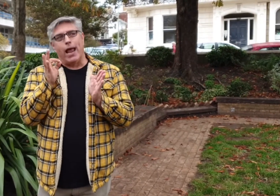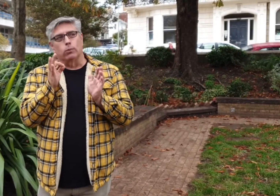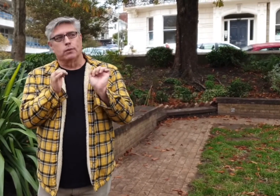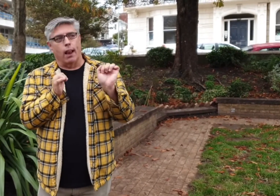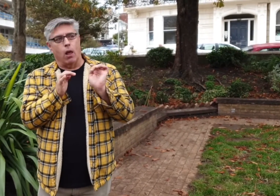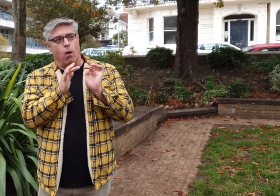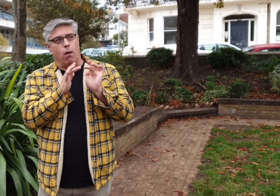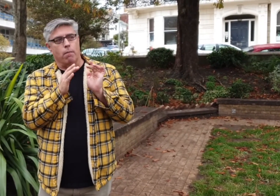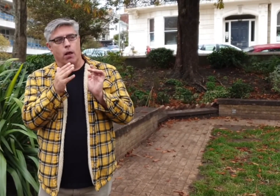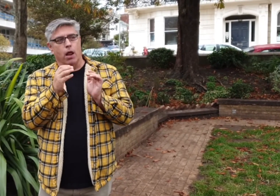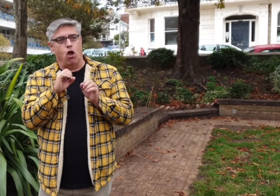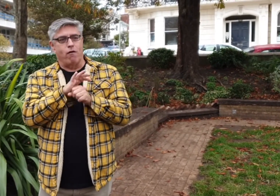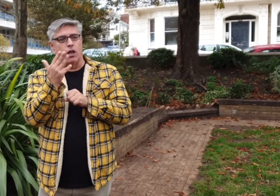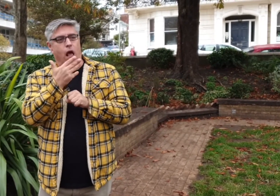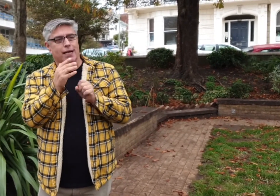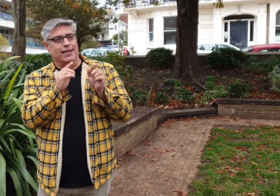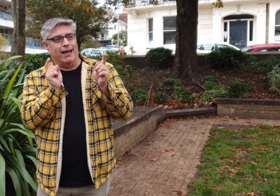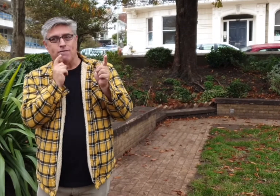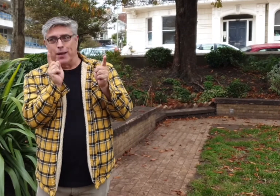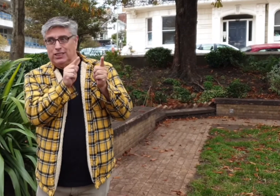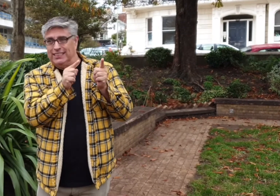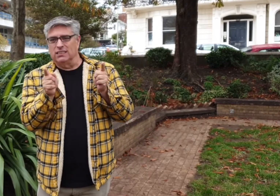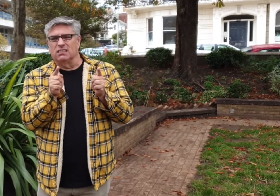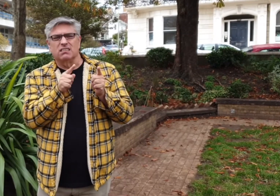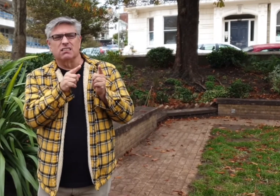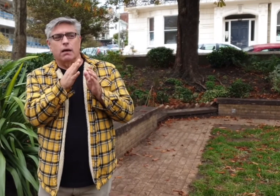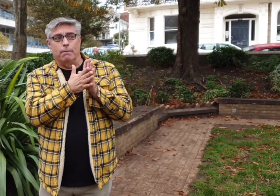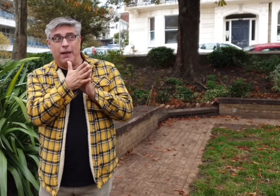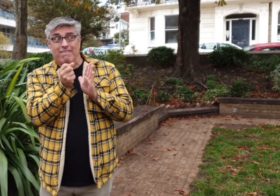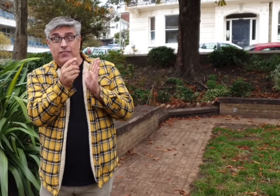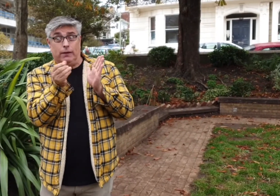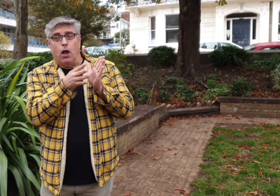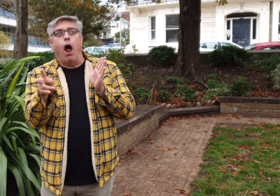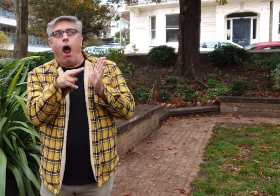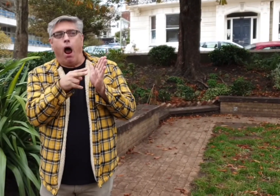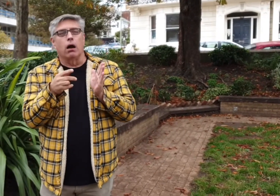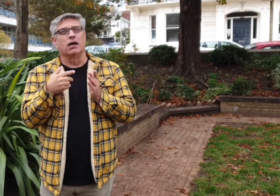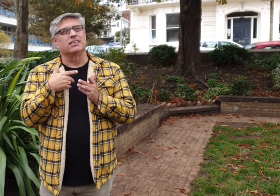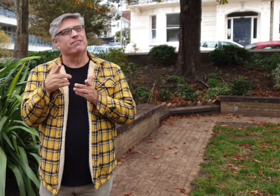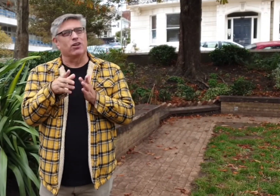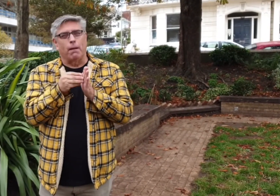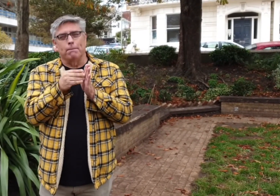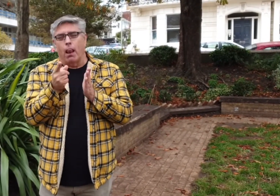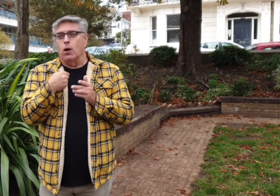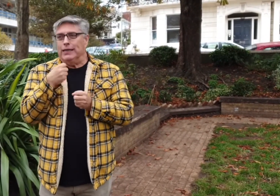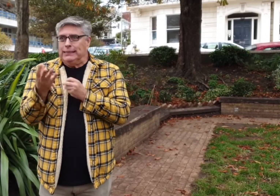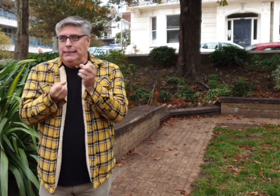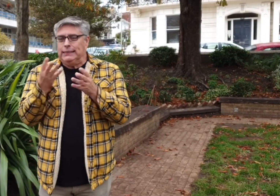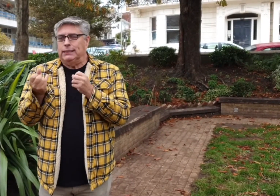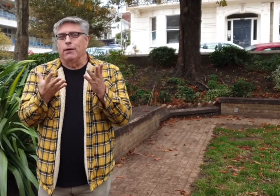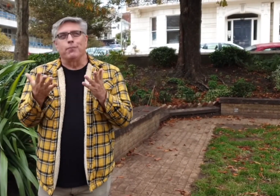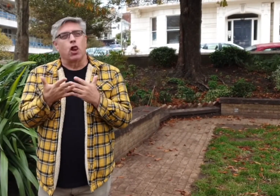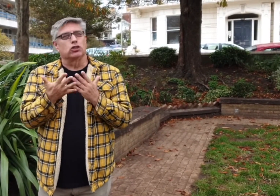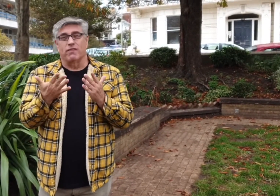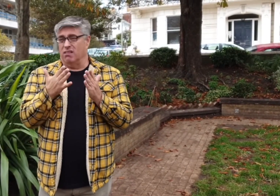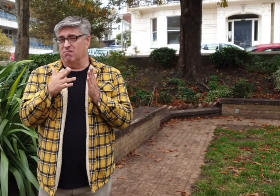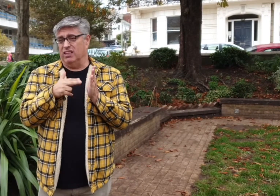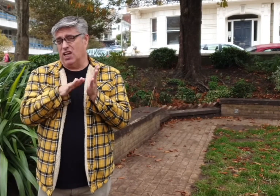lockdown. Specifically, information that has been available through the council, for example, I've had to